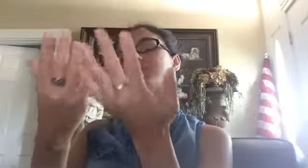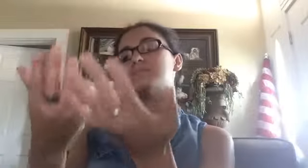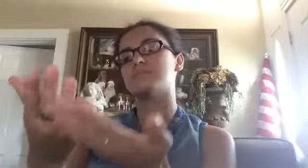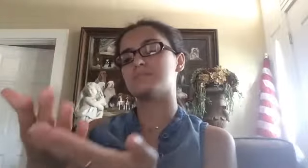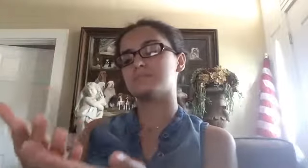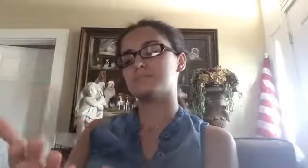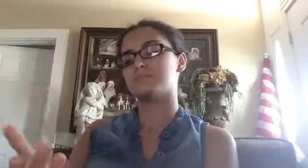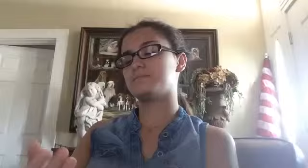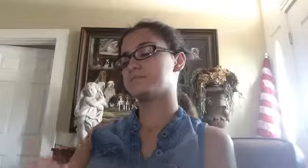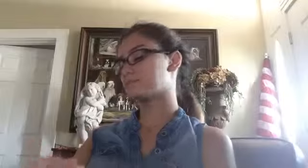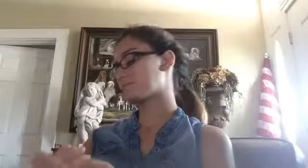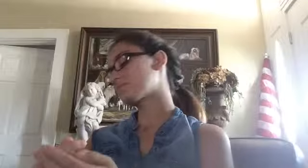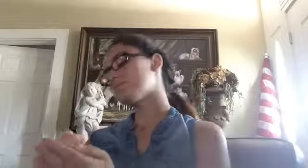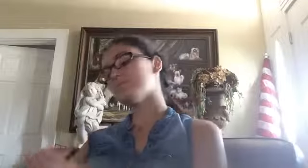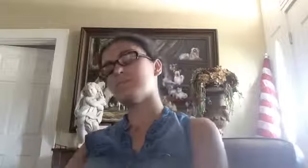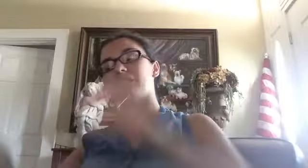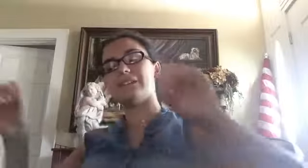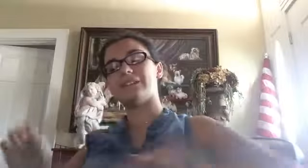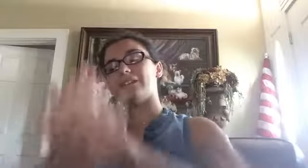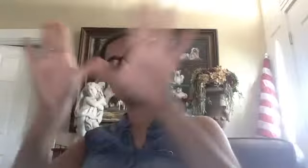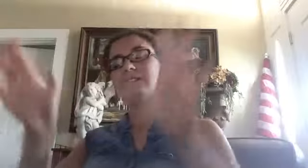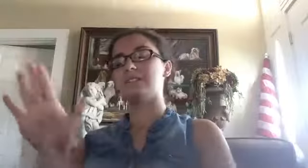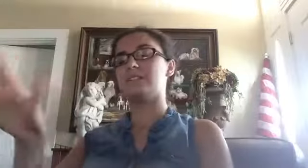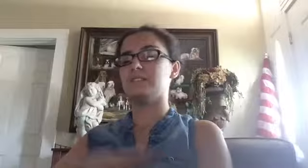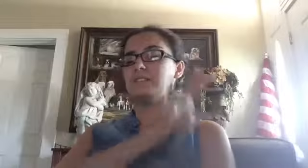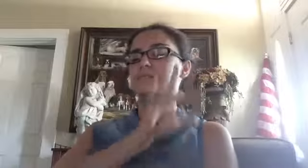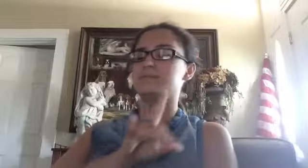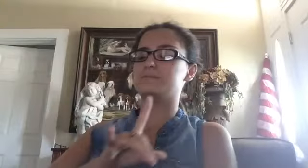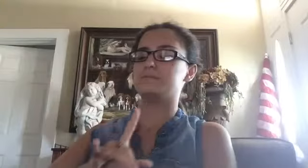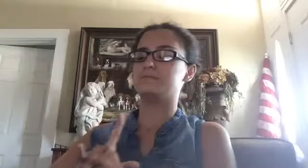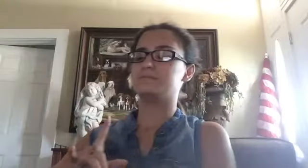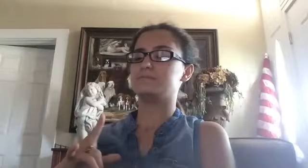the light of your grace.